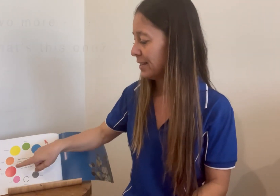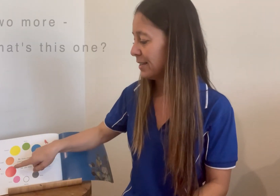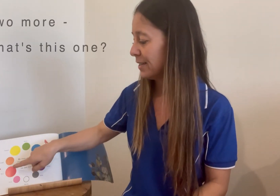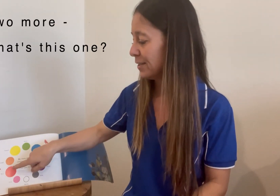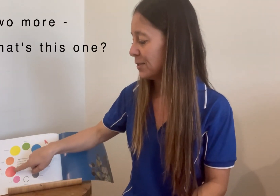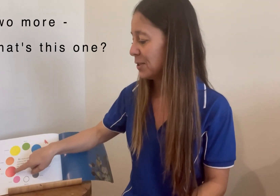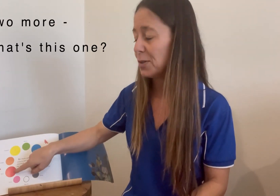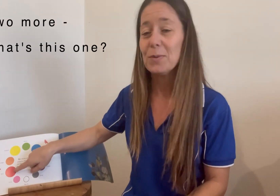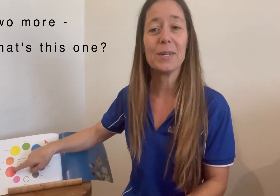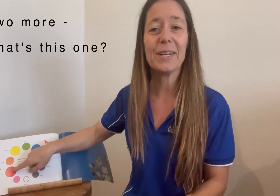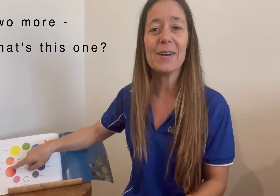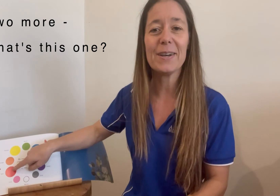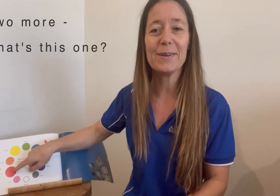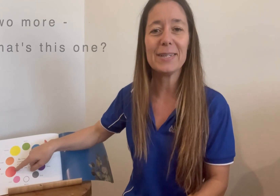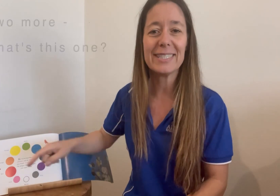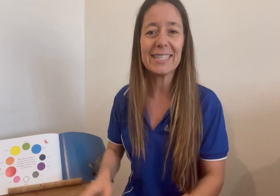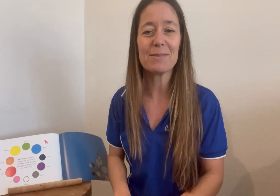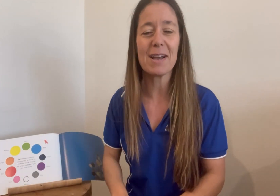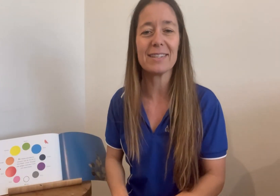Two more to go. What's this one?